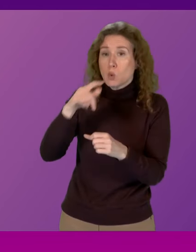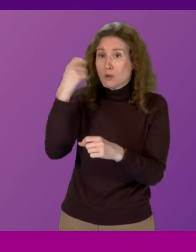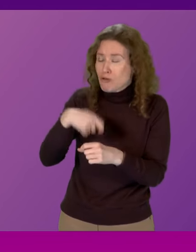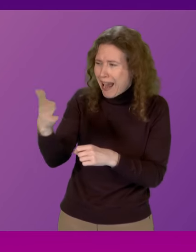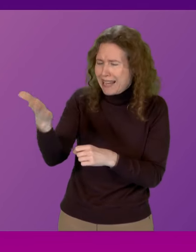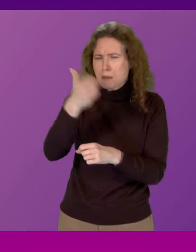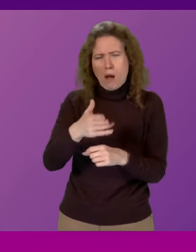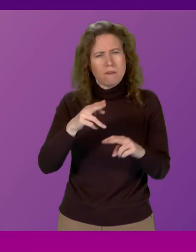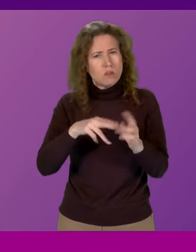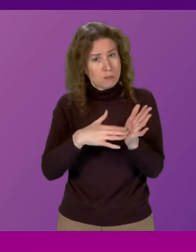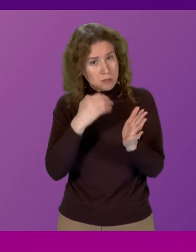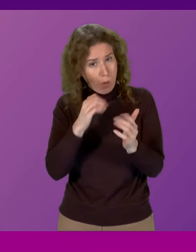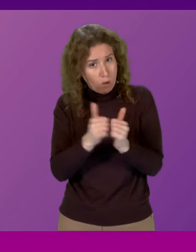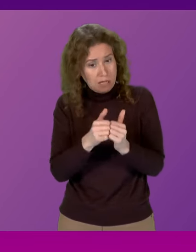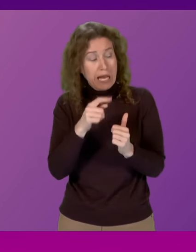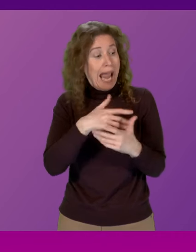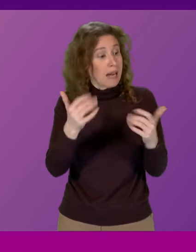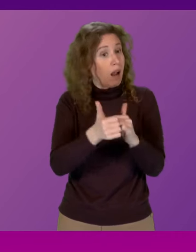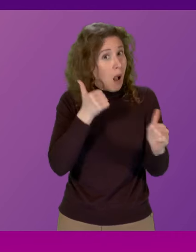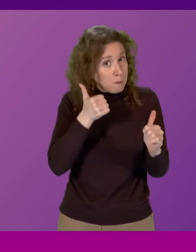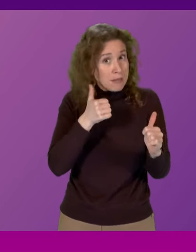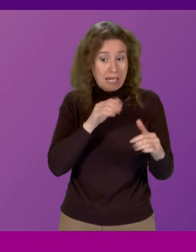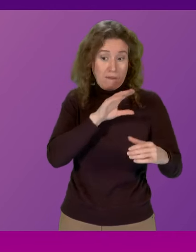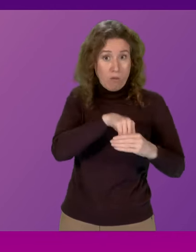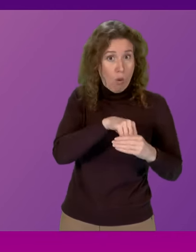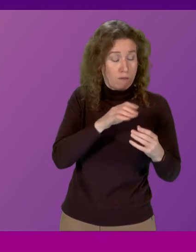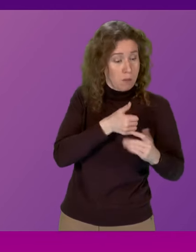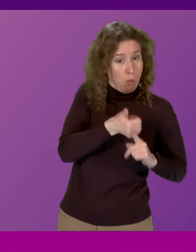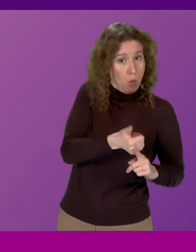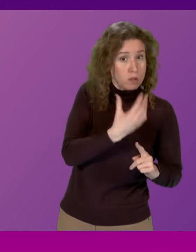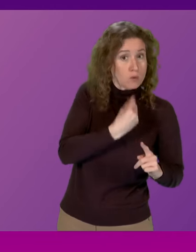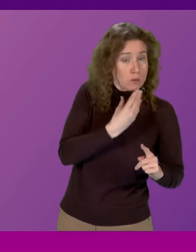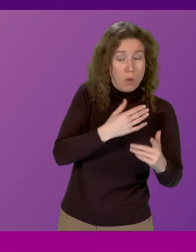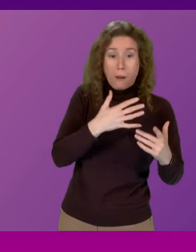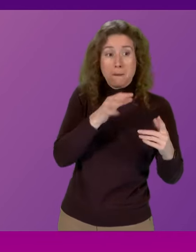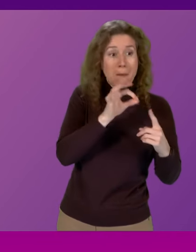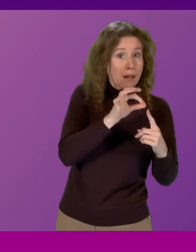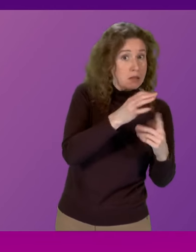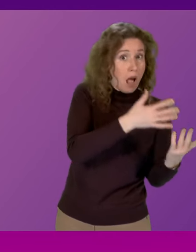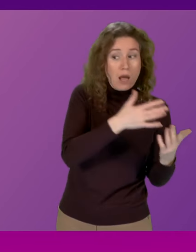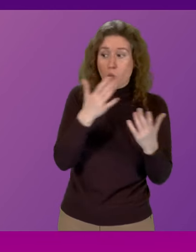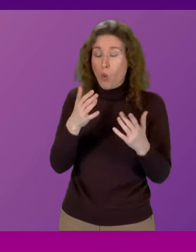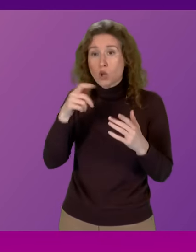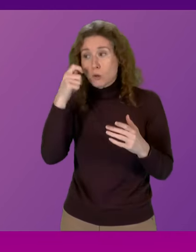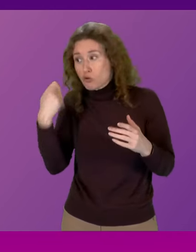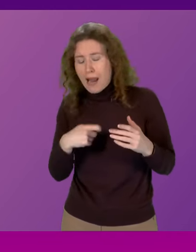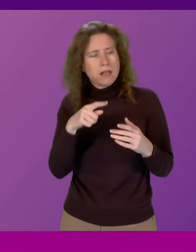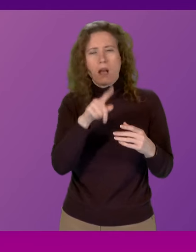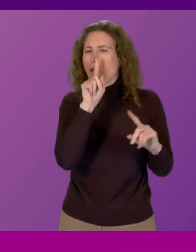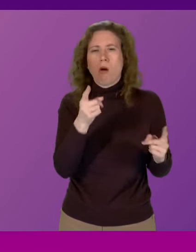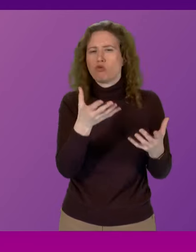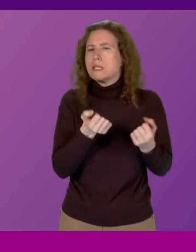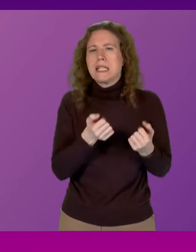First Minister confirm that any company complicit in illegal occupation whether it be of Palestine or of Ukraine must be banned from receiving public sector